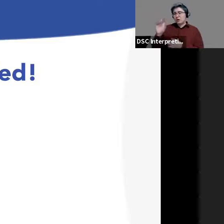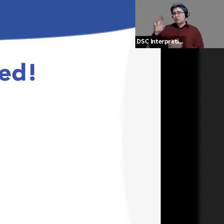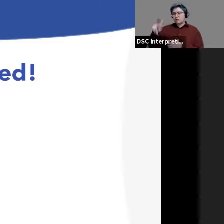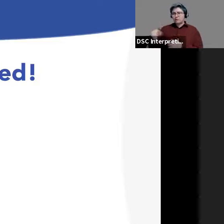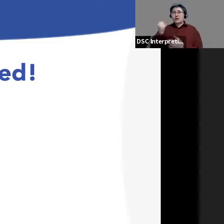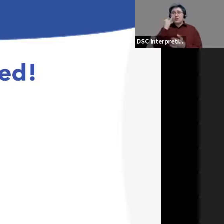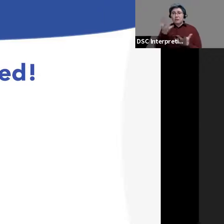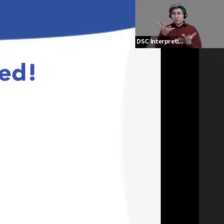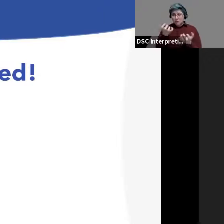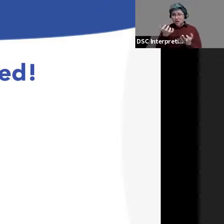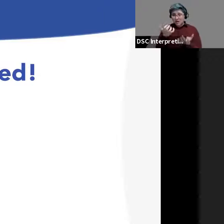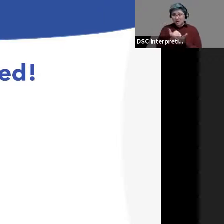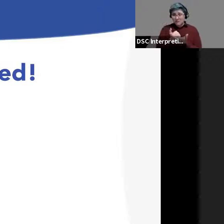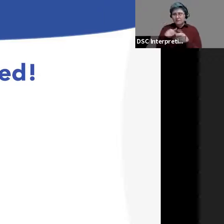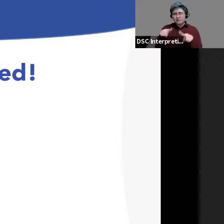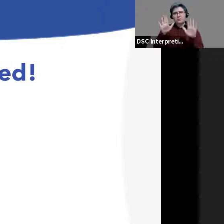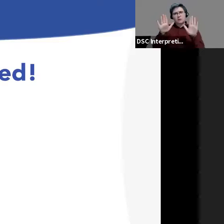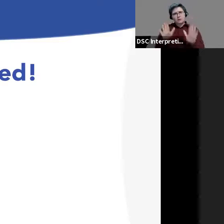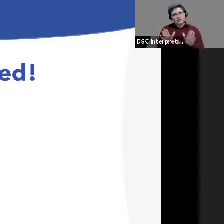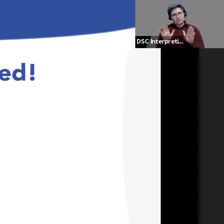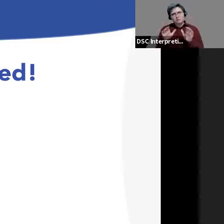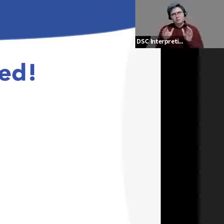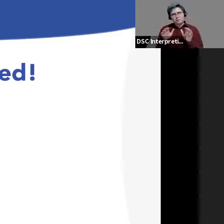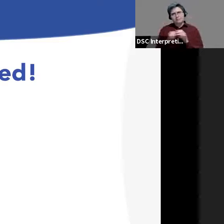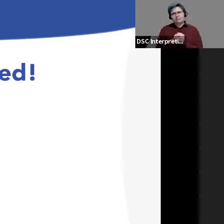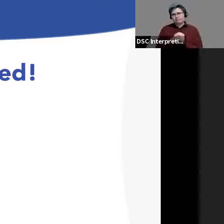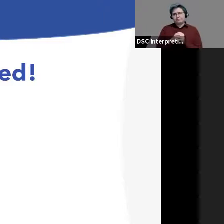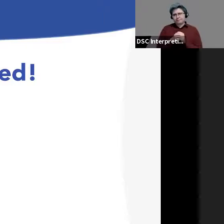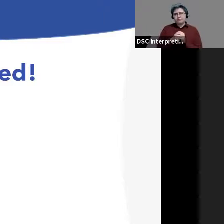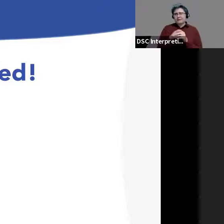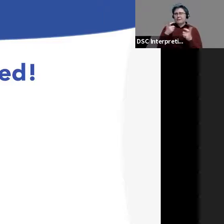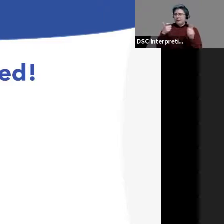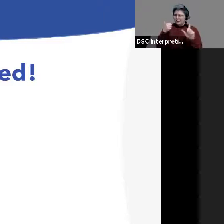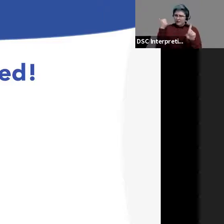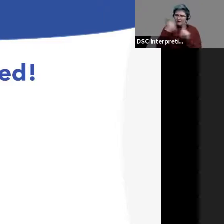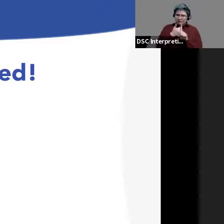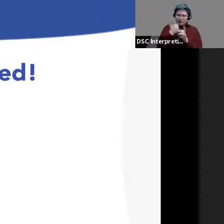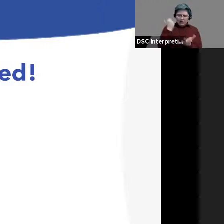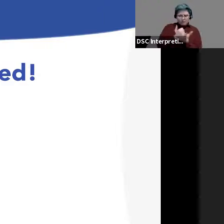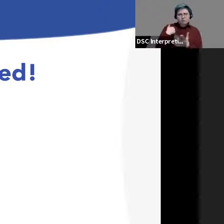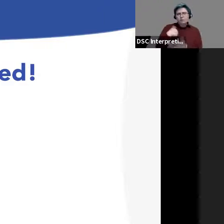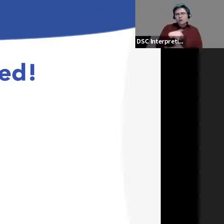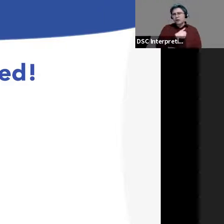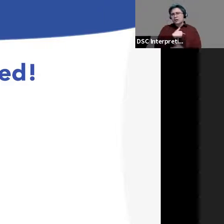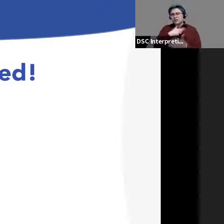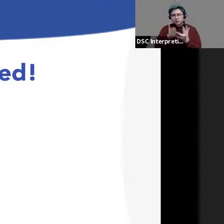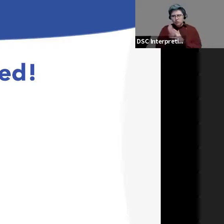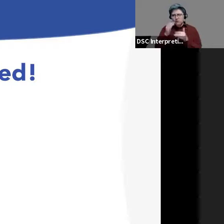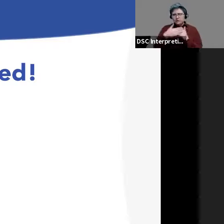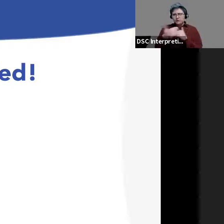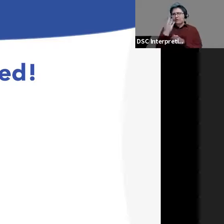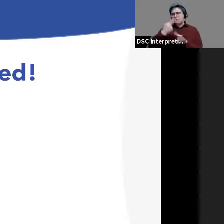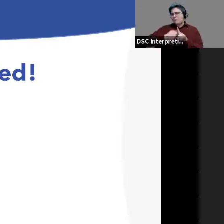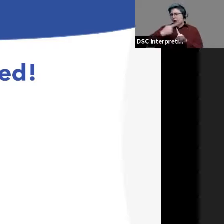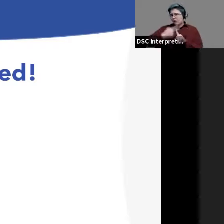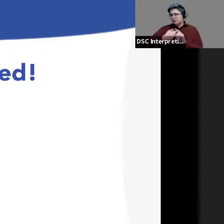a great way to do that. It will have a huge impact on our community and helping us get through the next several months.